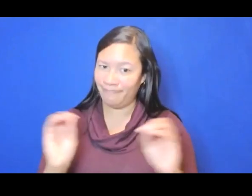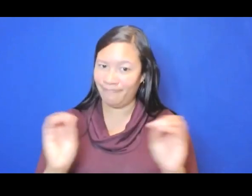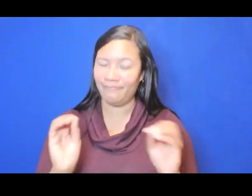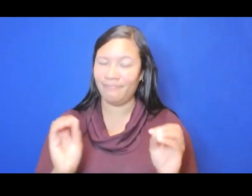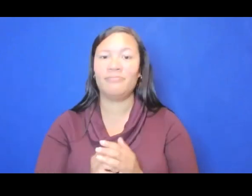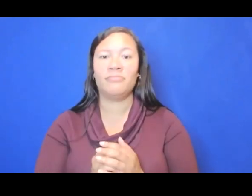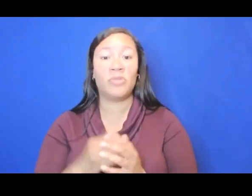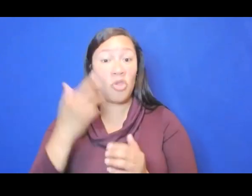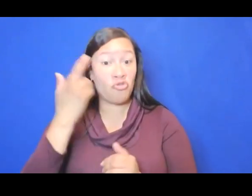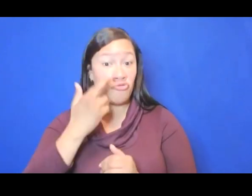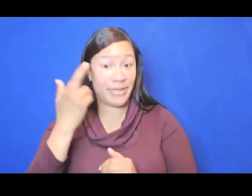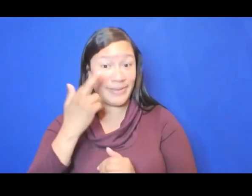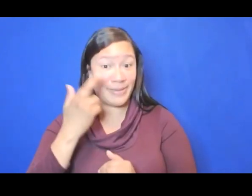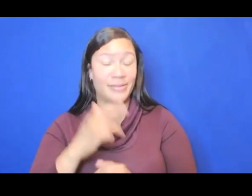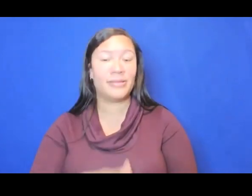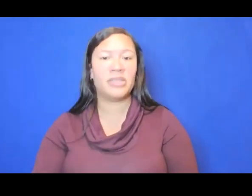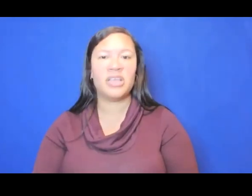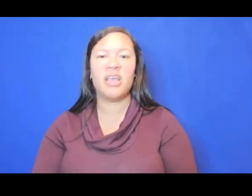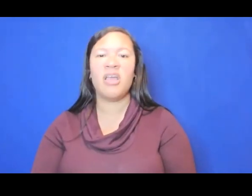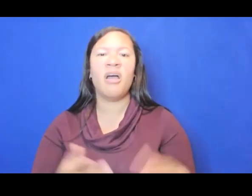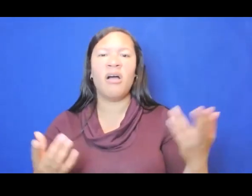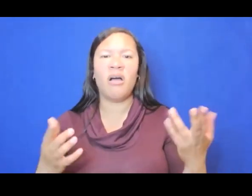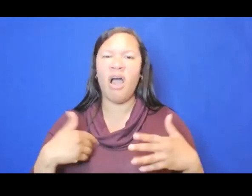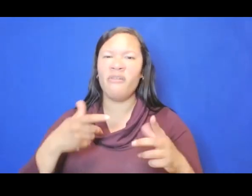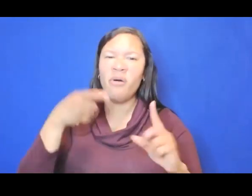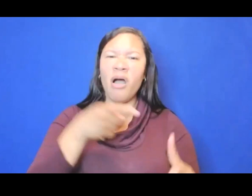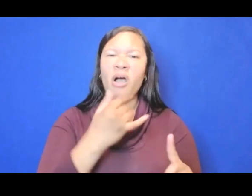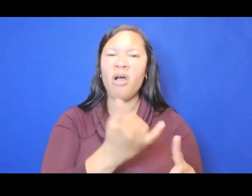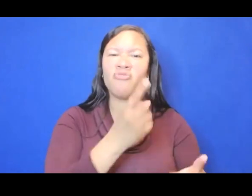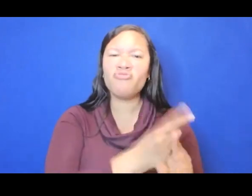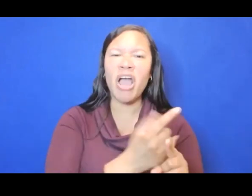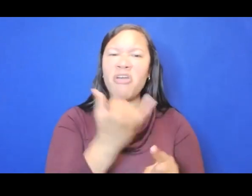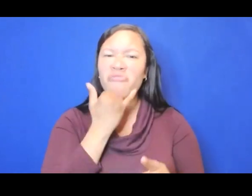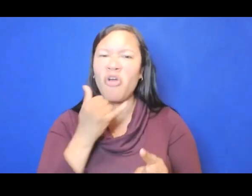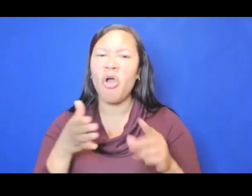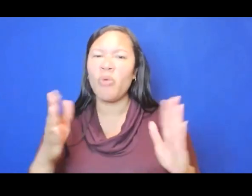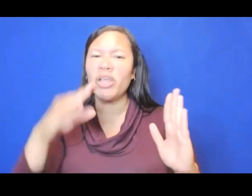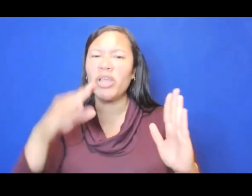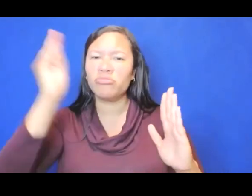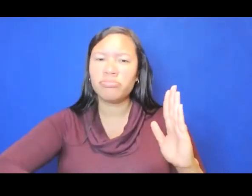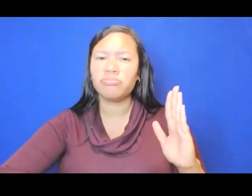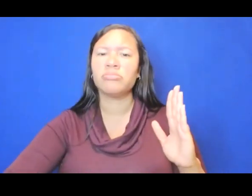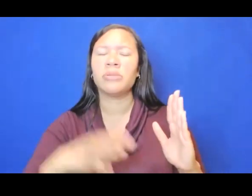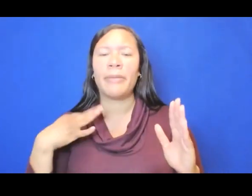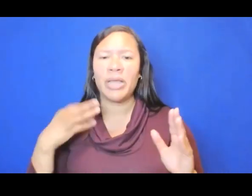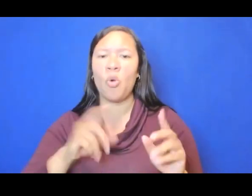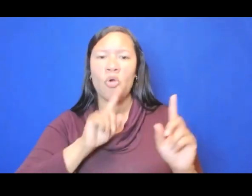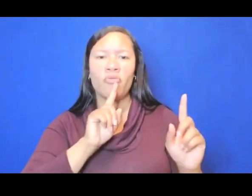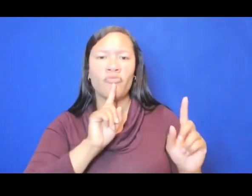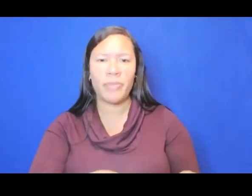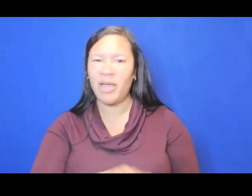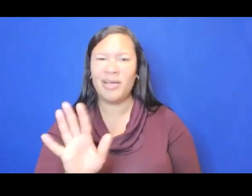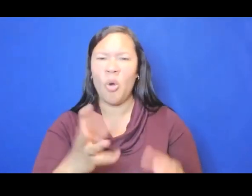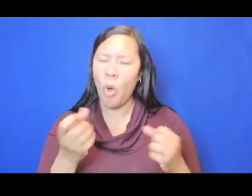actually a purpose about that. There's no right or wrong way to fill out this application to respond to these questions. We really want you to be